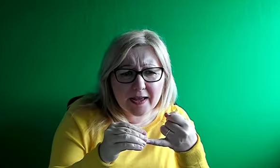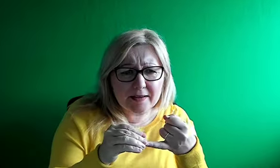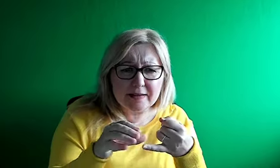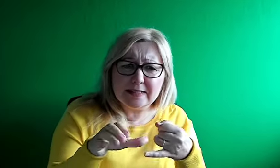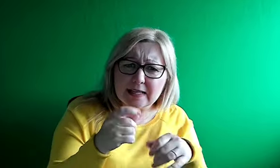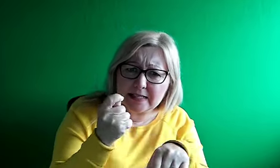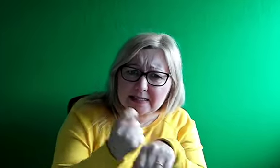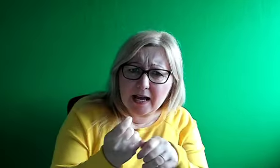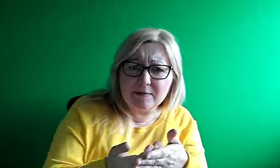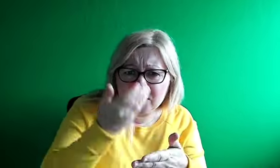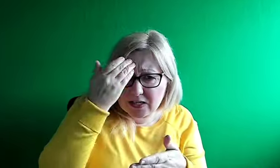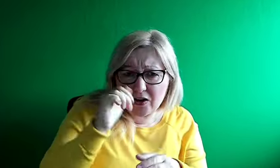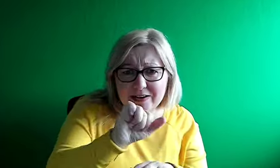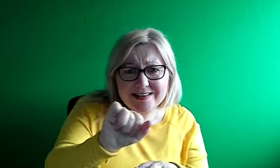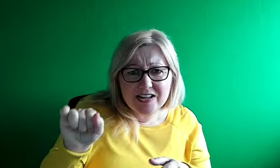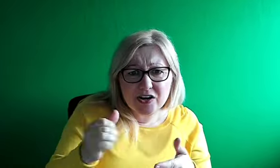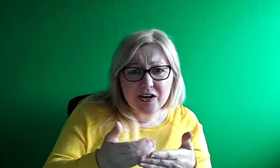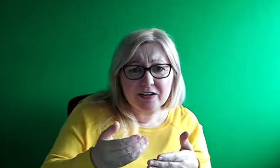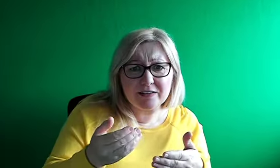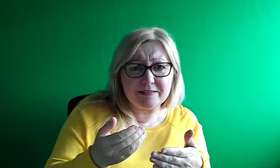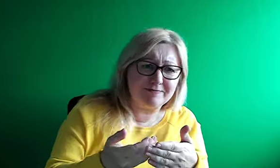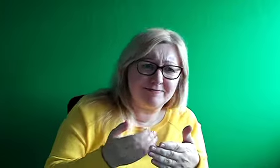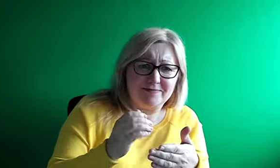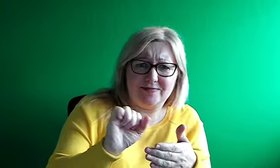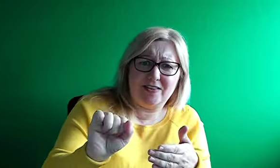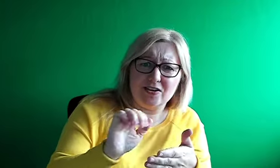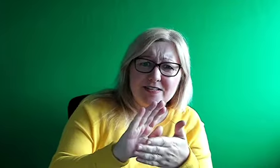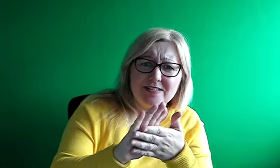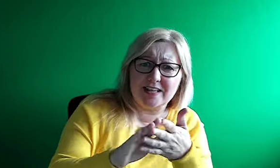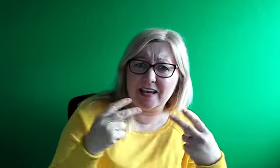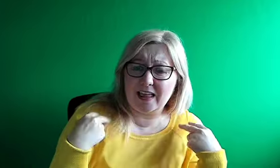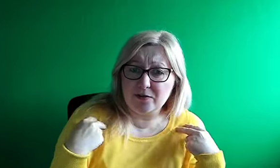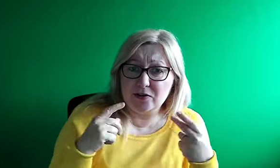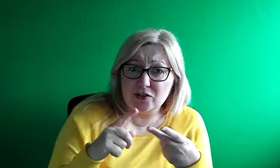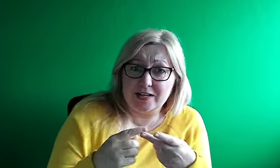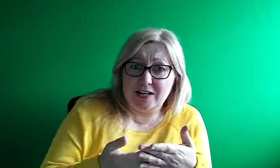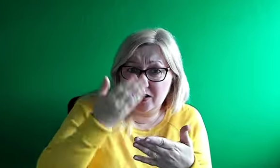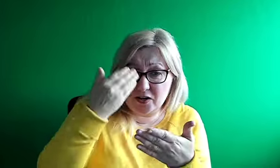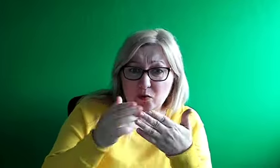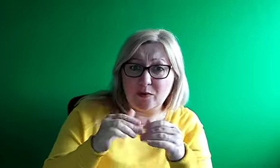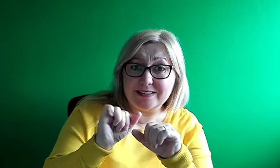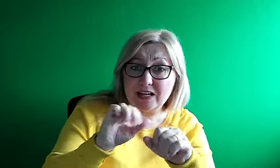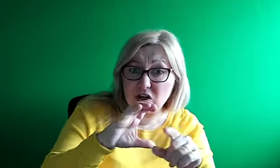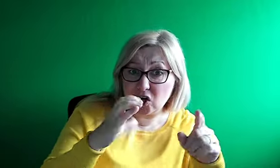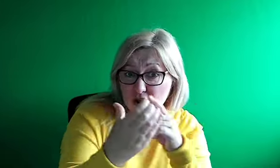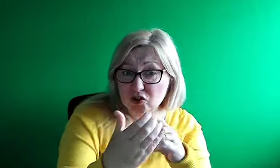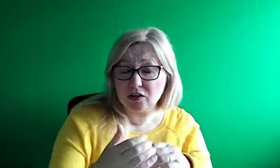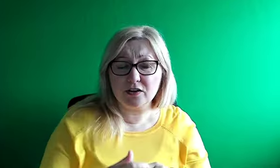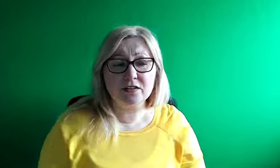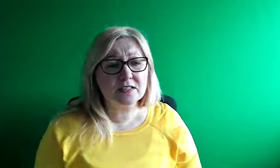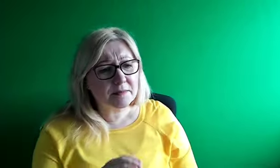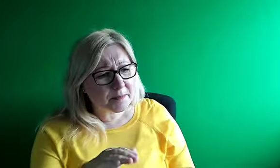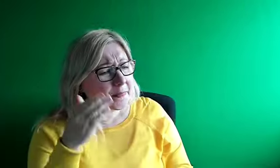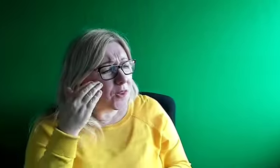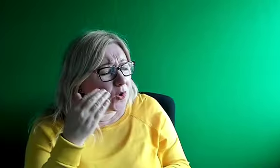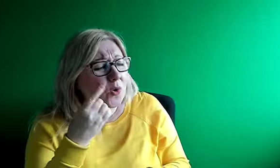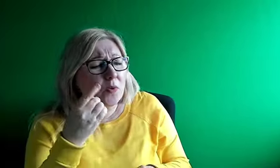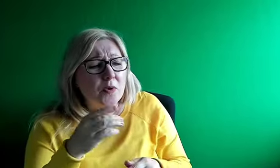One of the most beautiful sounds in the world is a baby's first mama, daddy,